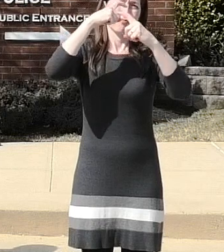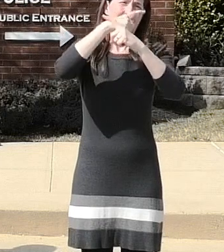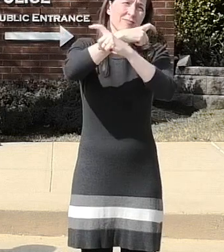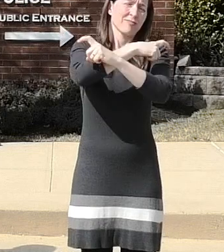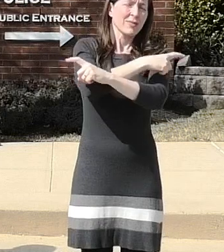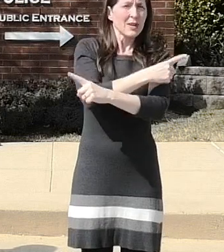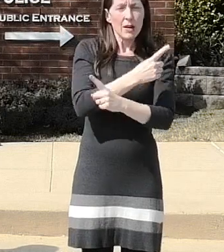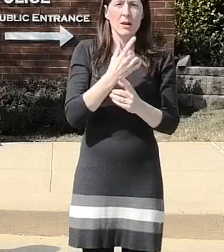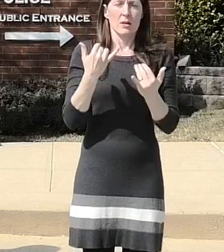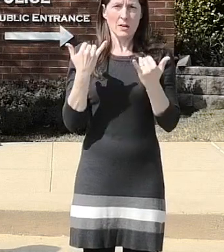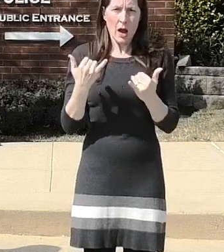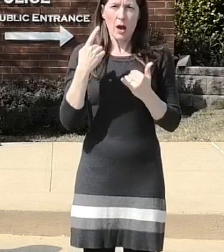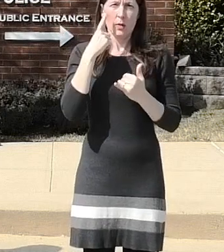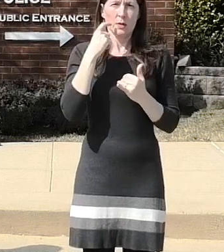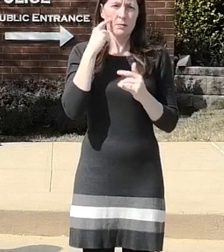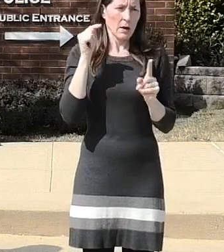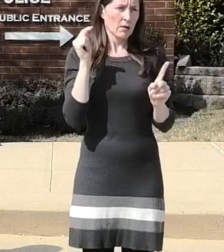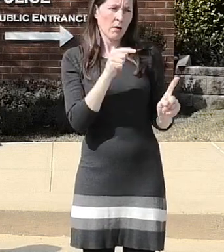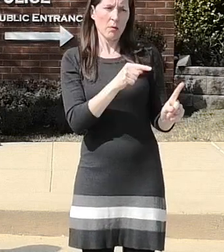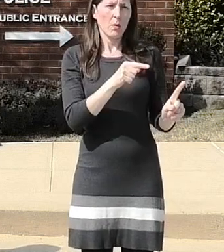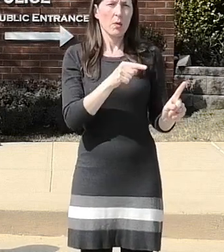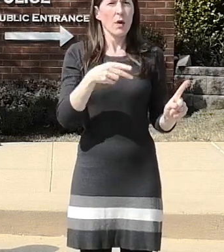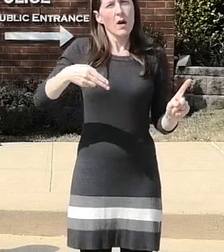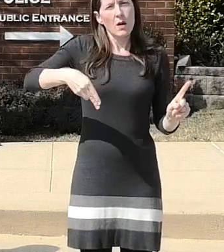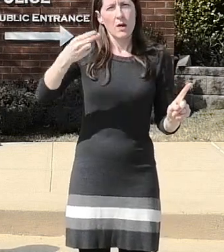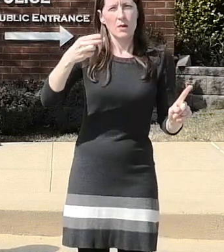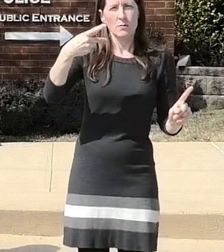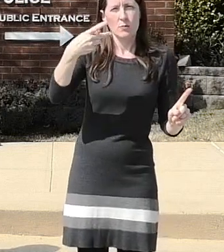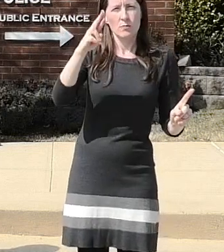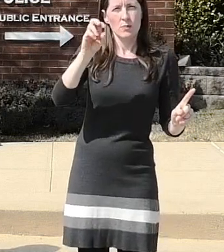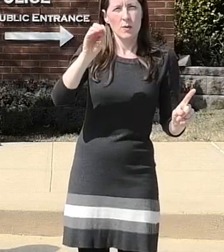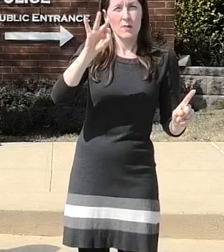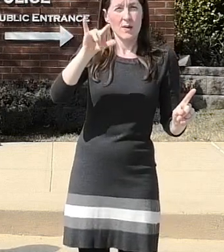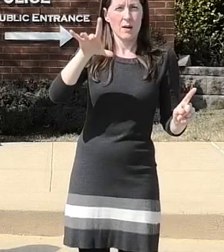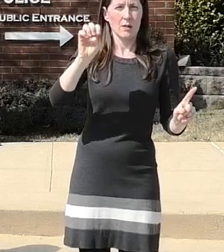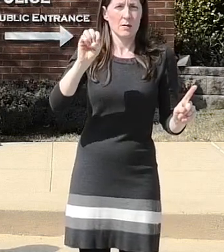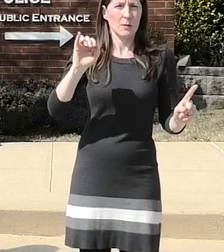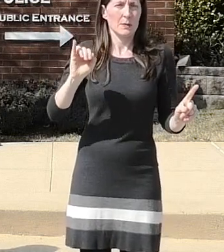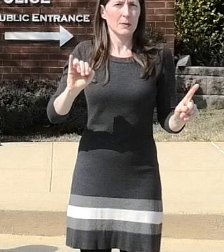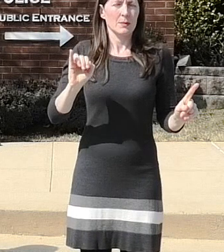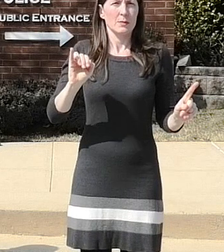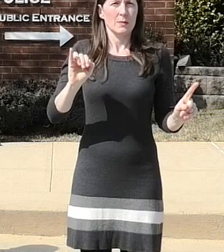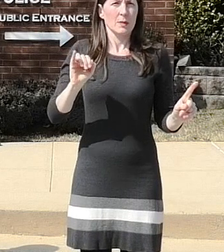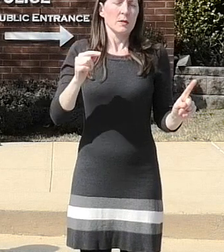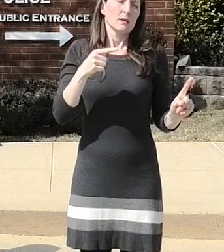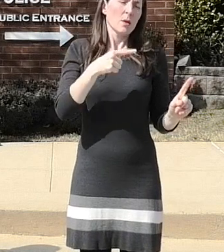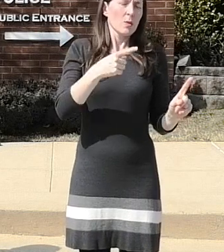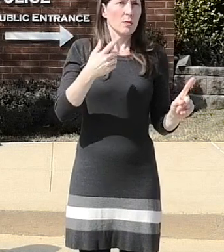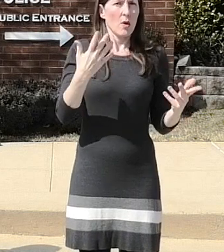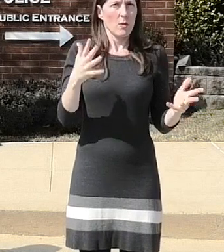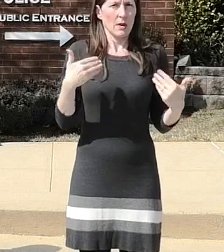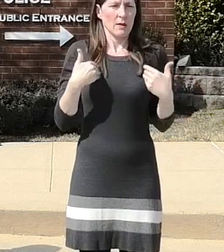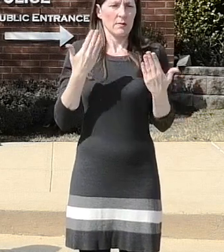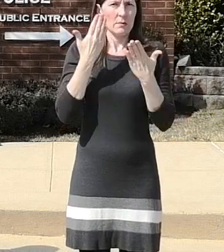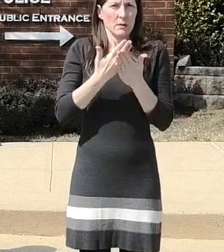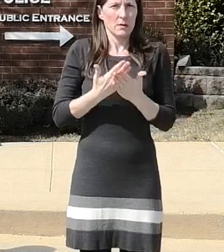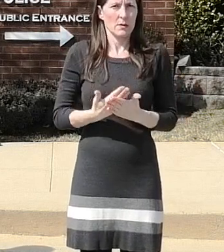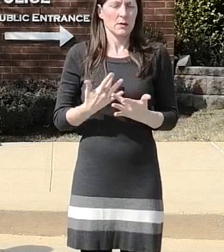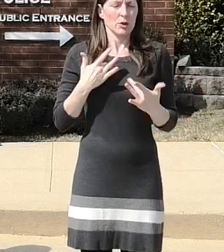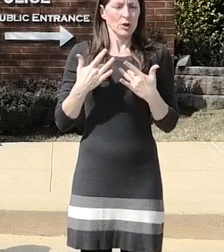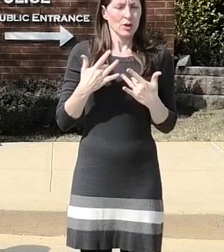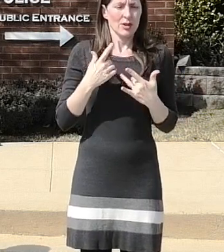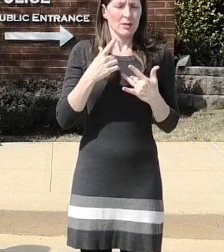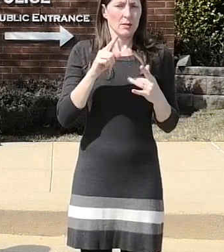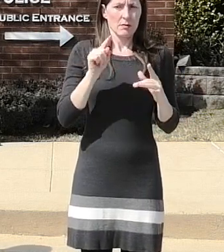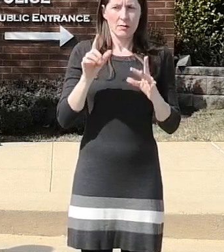uh even before that time you're looking at pretty significant evidence that's going into it and concerns about who may be linked to